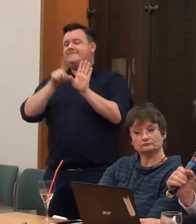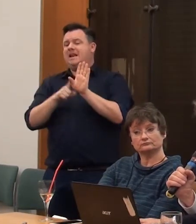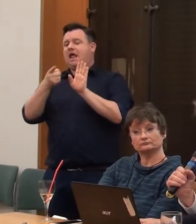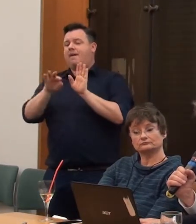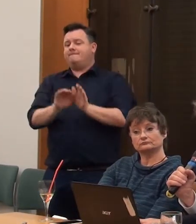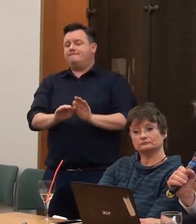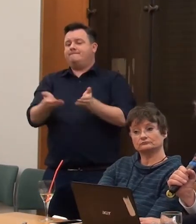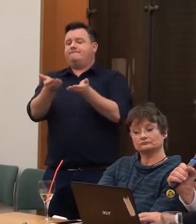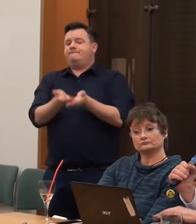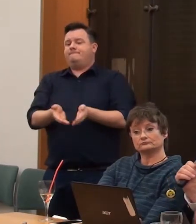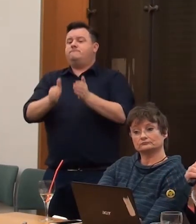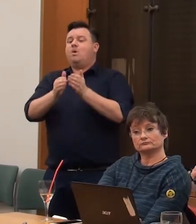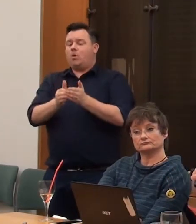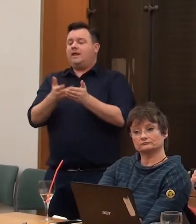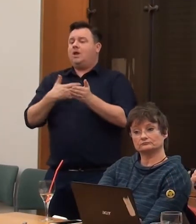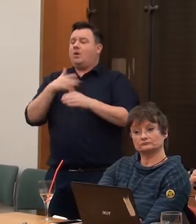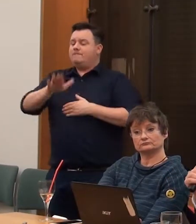himself around with hand crunches.